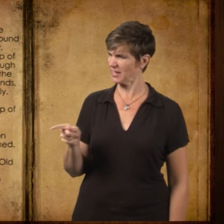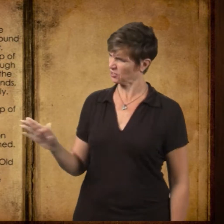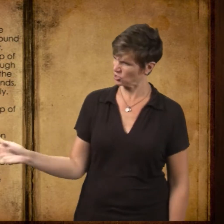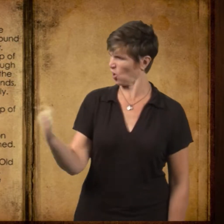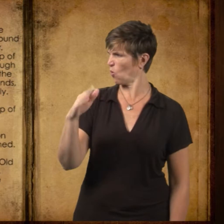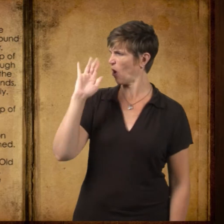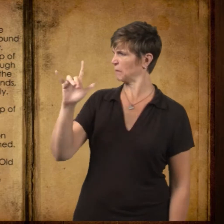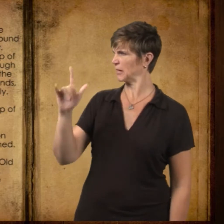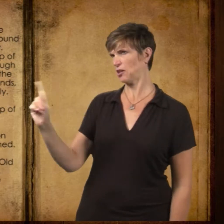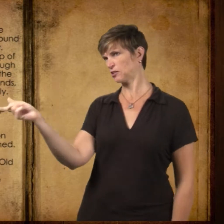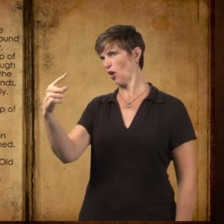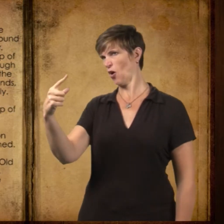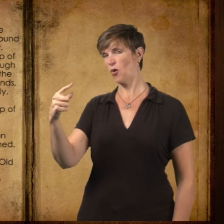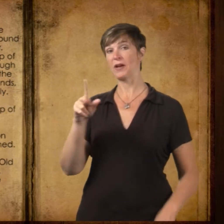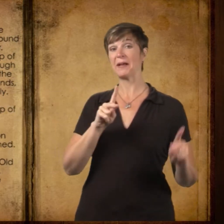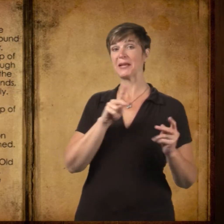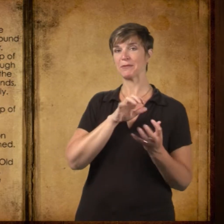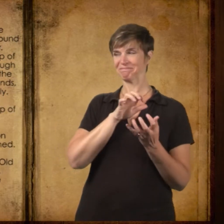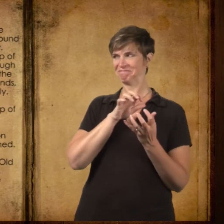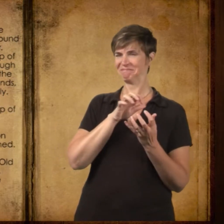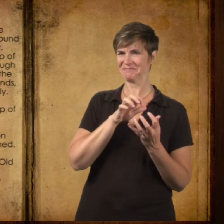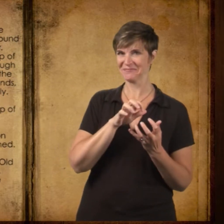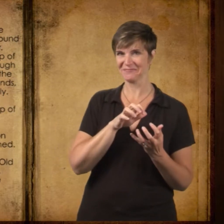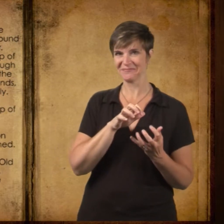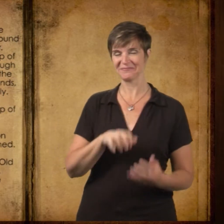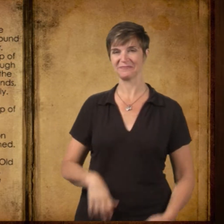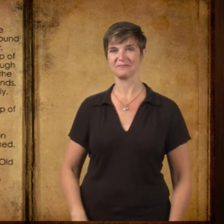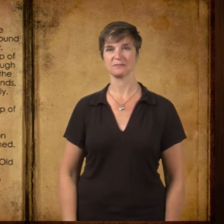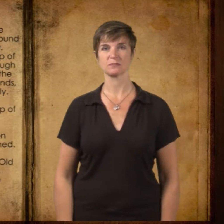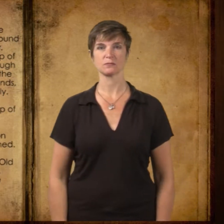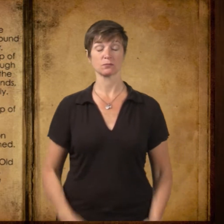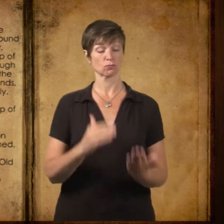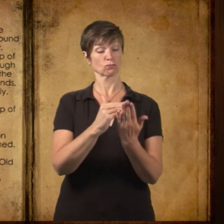Get up there, Bill, Mrs. Hutchinson said, and the people near her laughed.